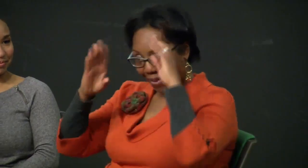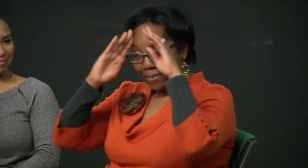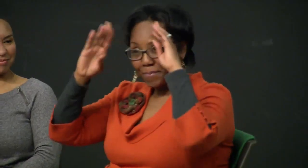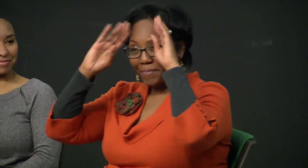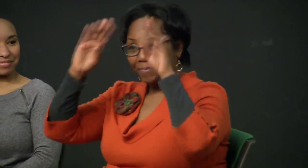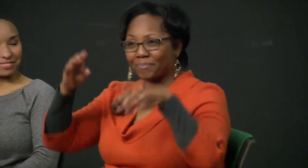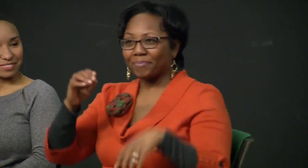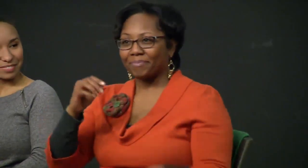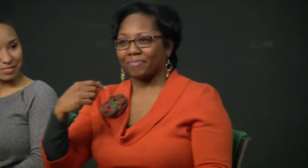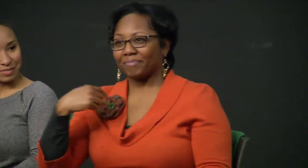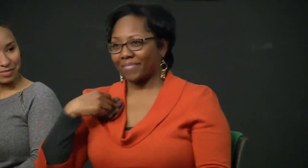Hello, everyone.